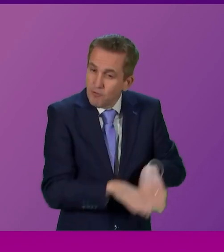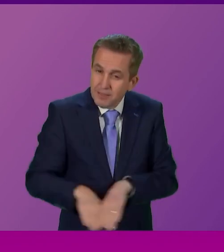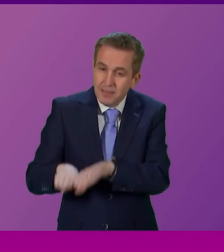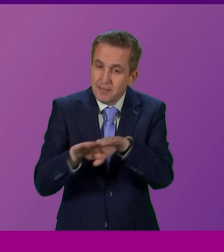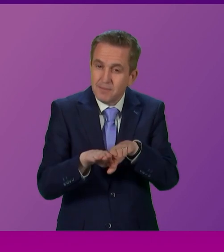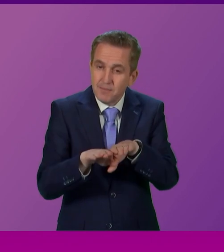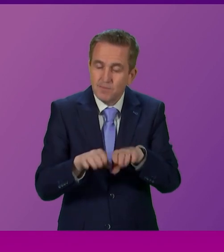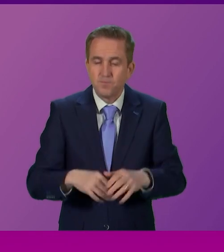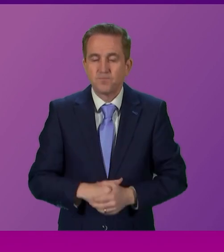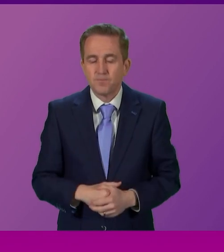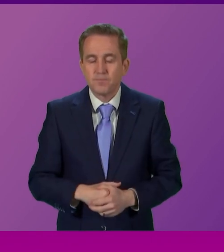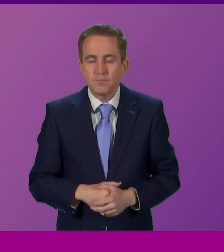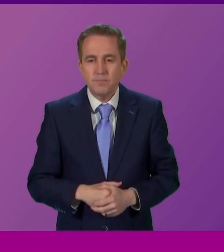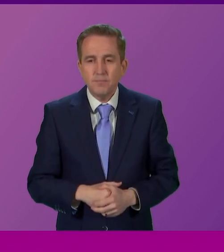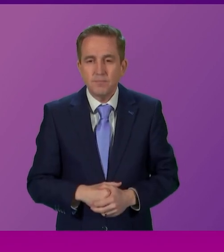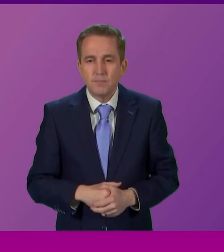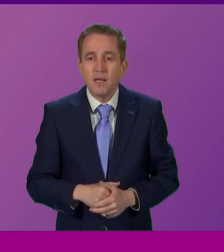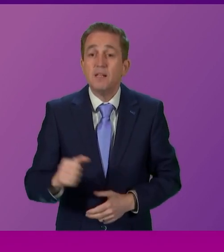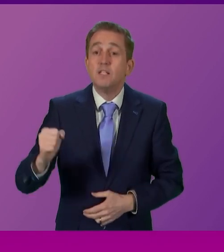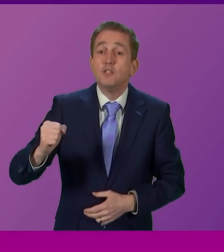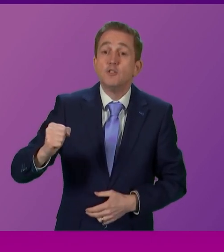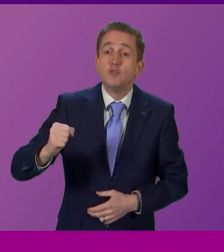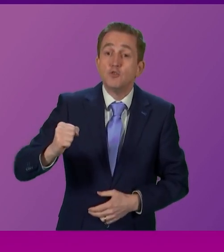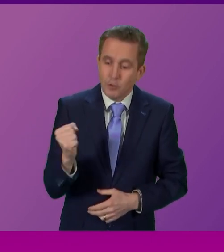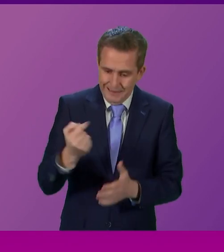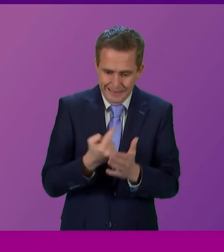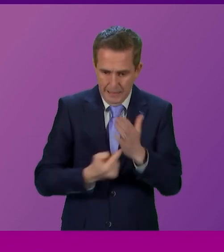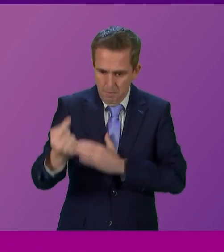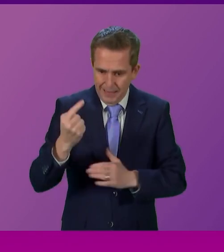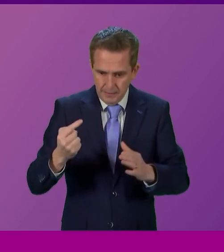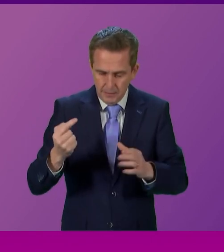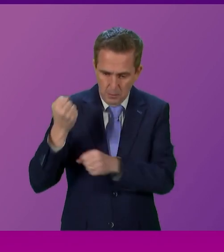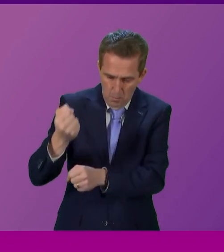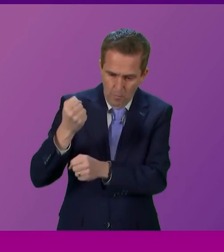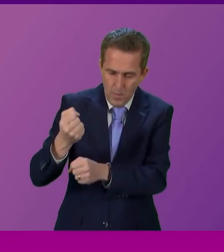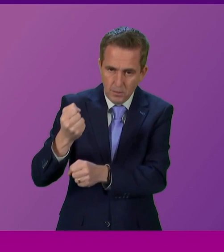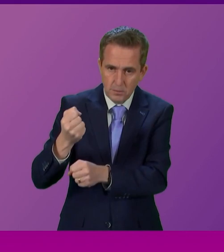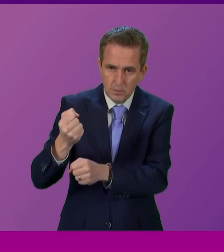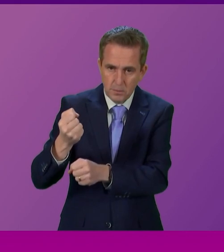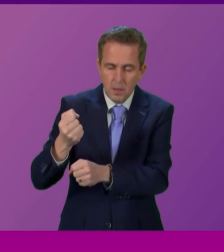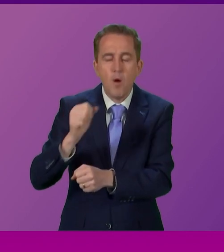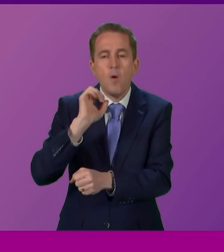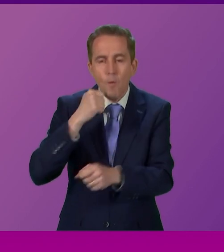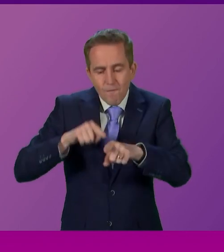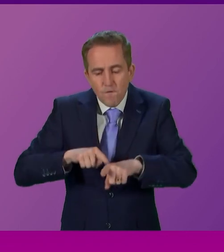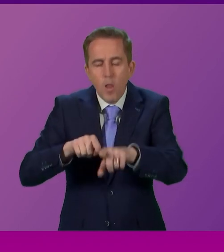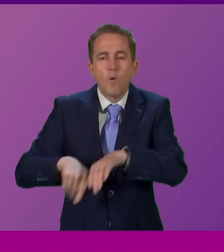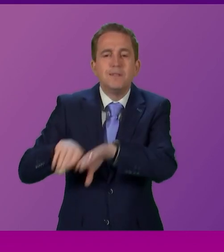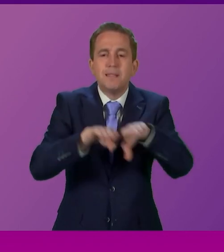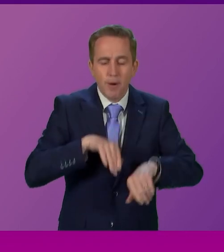The enduring characteristic of the Scottish independence movement is its commitment to using democratic means.